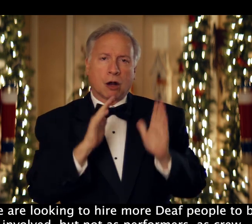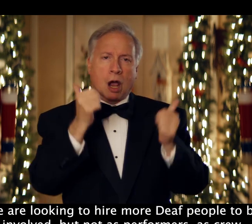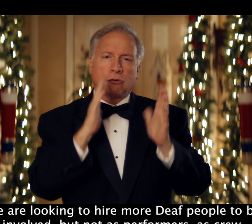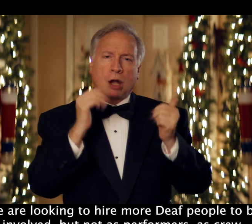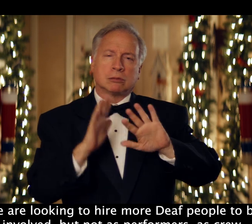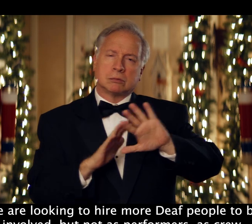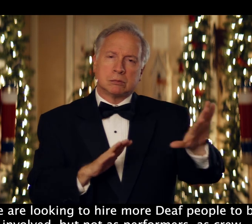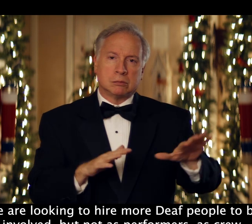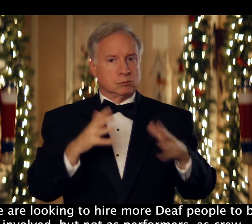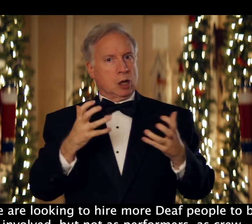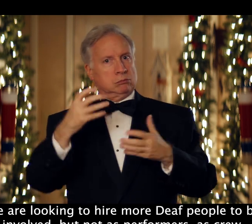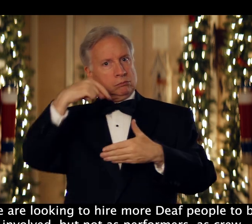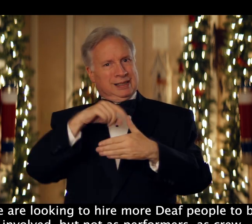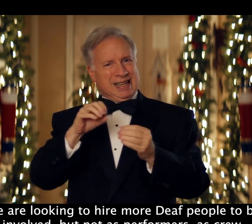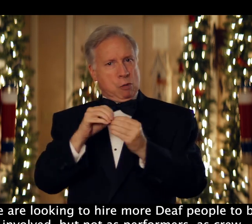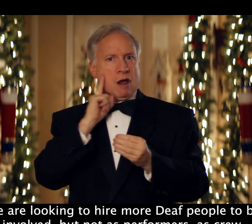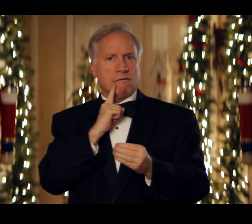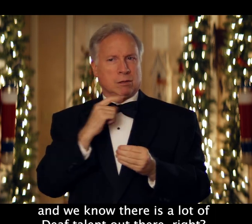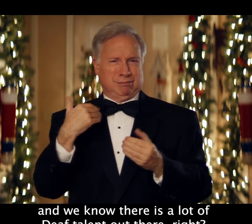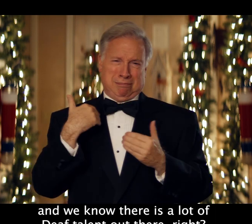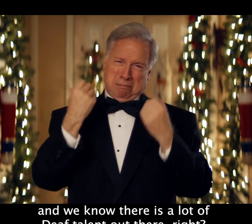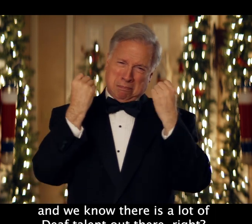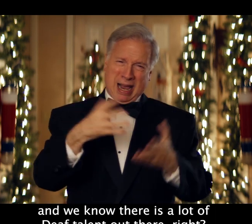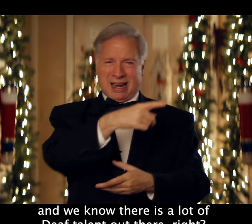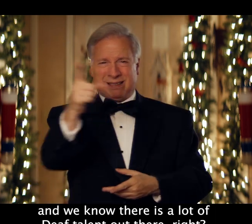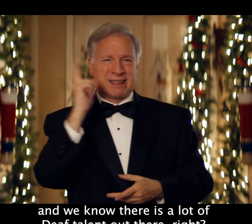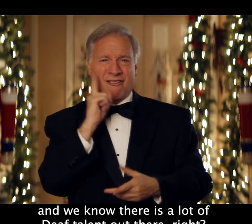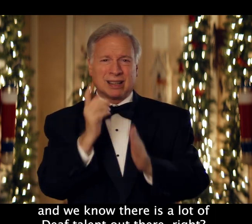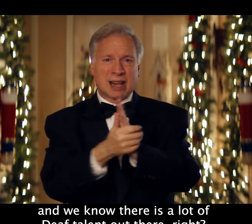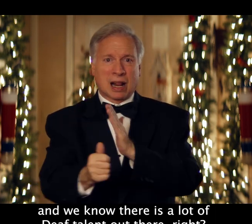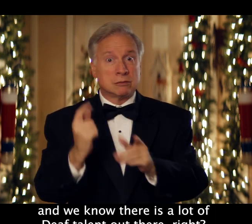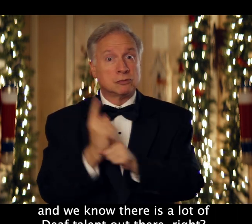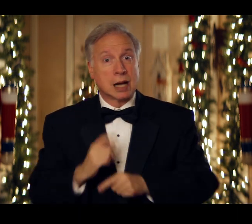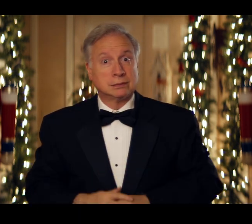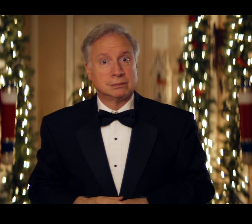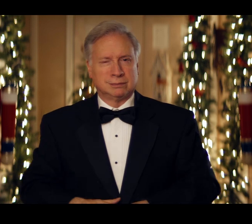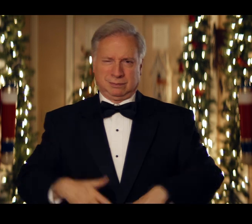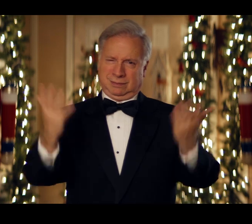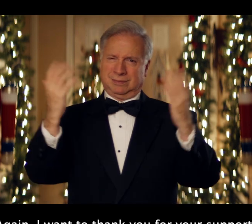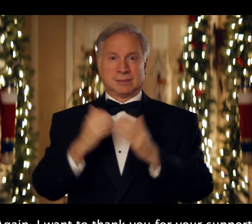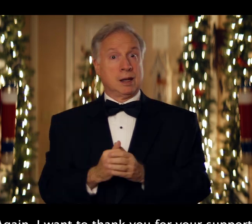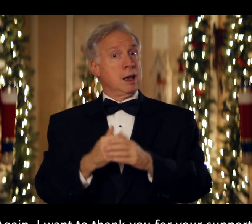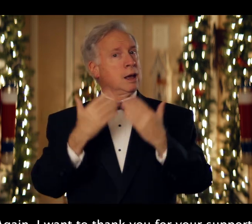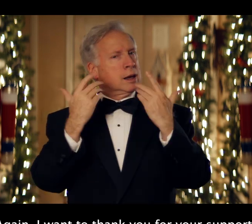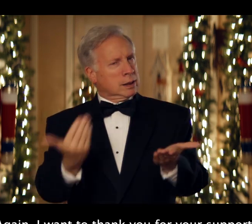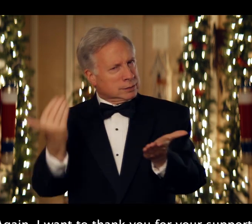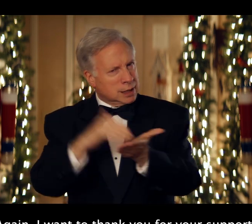but not as performers, as crew. And we know there's a lot of Deaf talent out there, right? Again, I want to thank